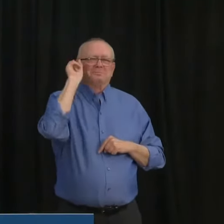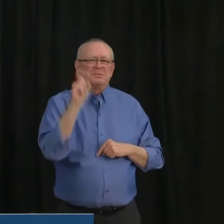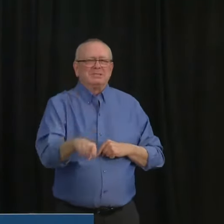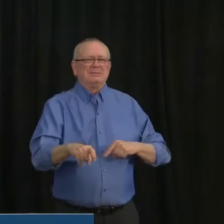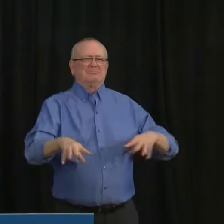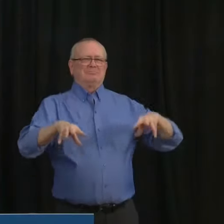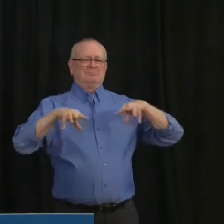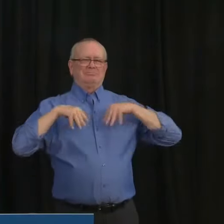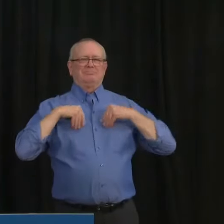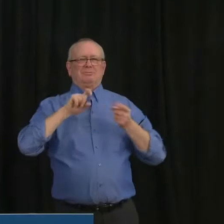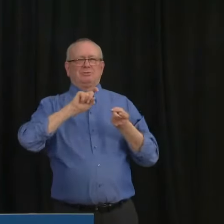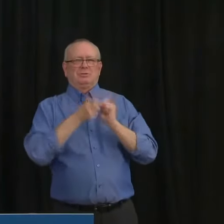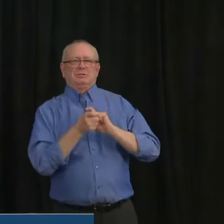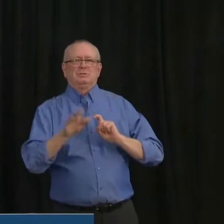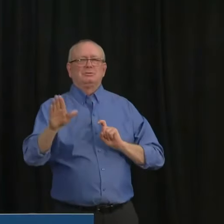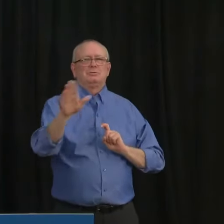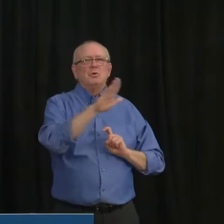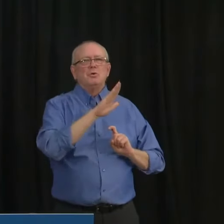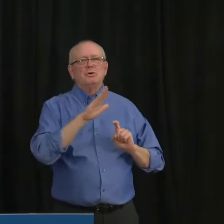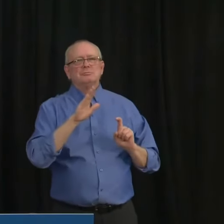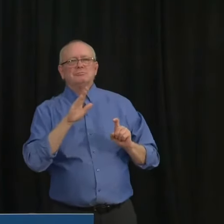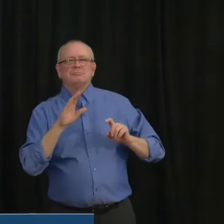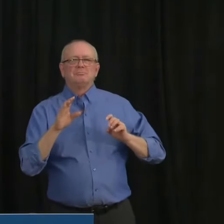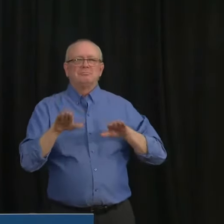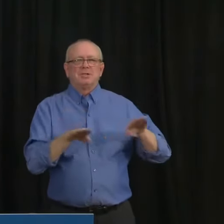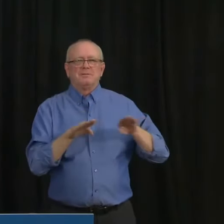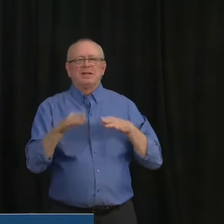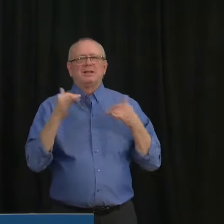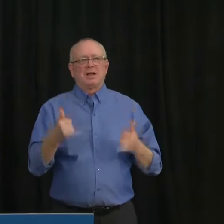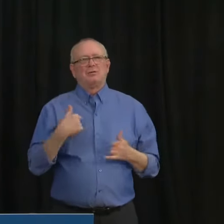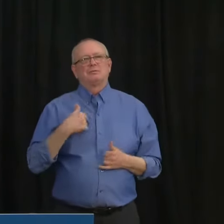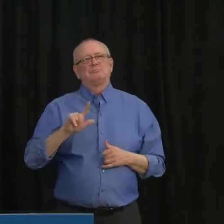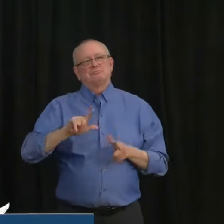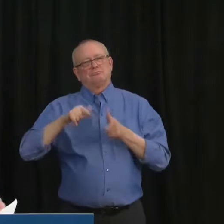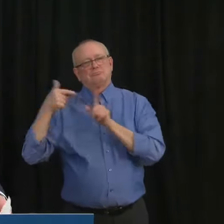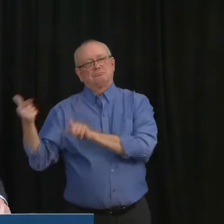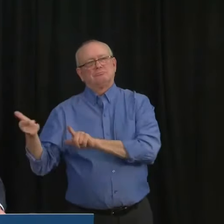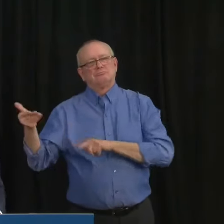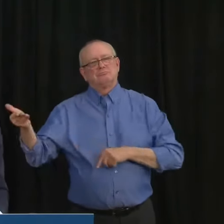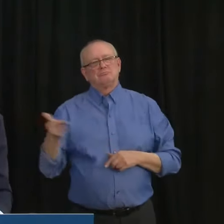invite Dr. Hinshaw to provide today's COVID data update.